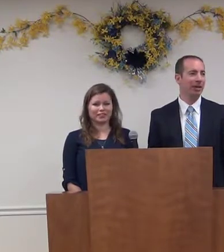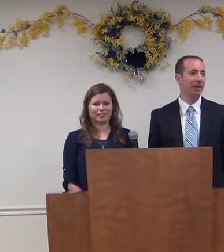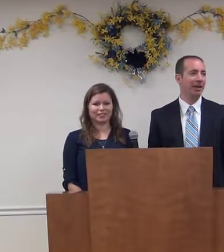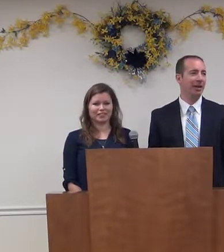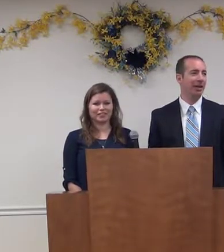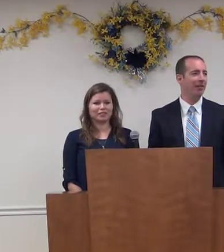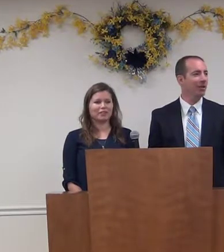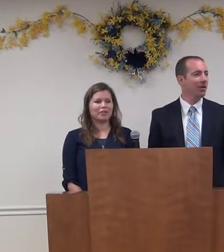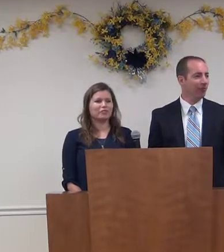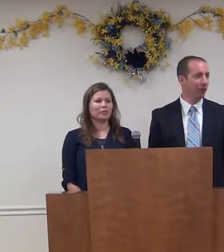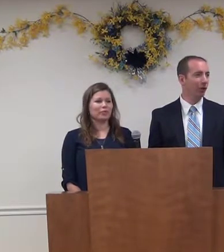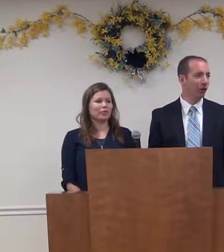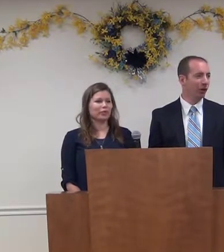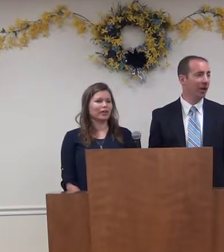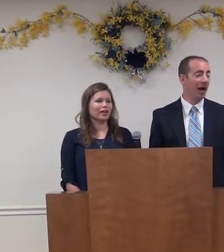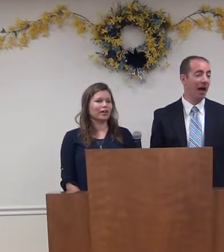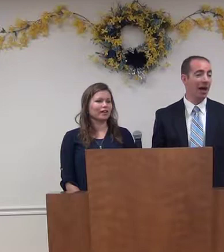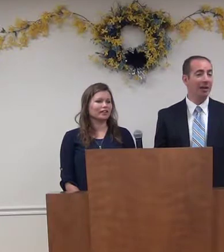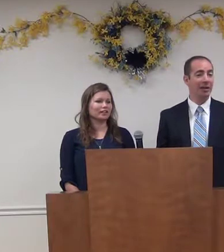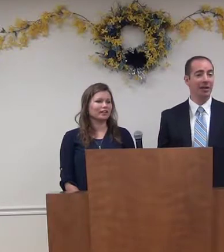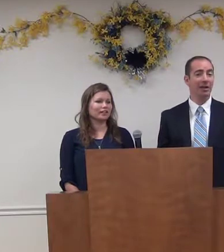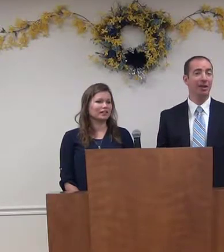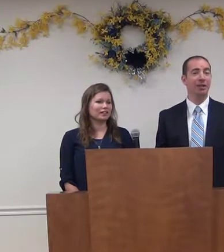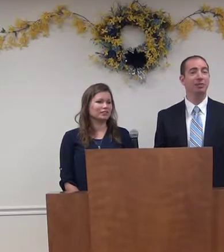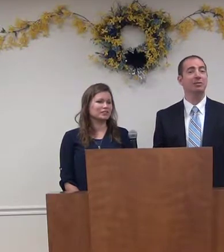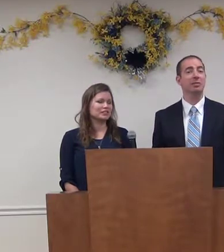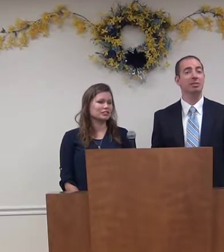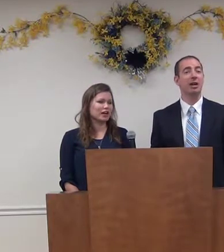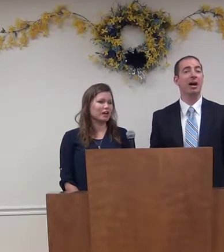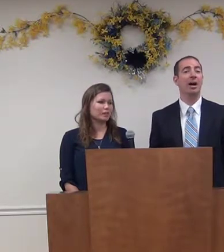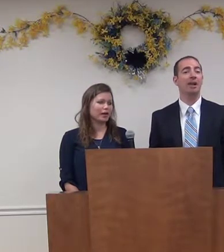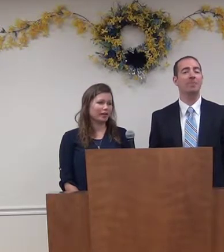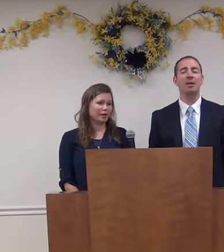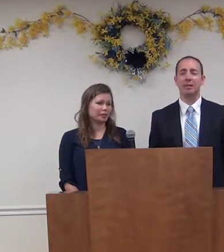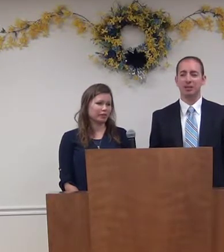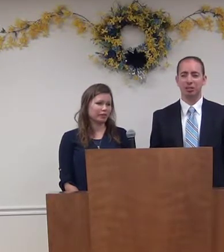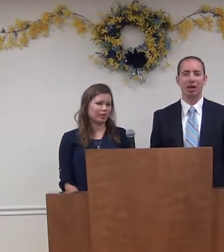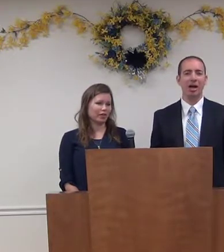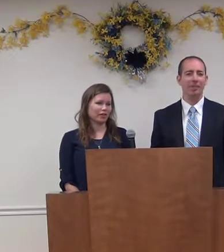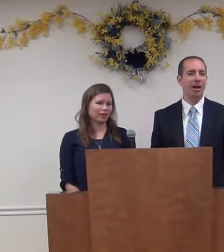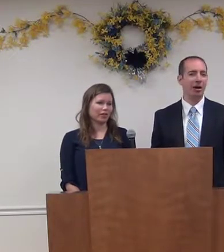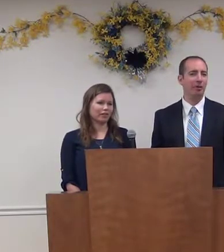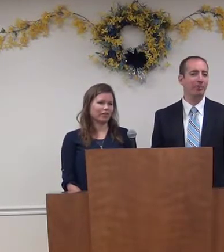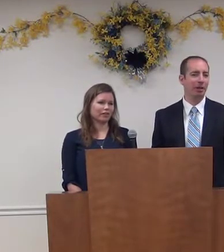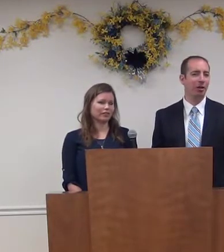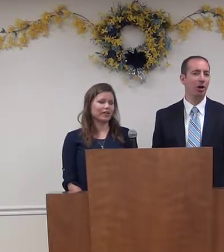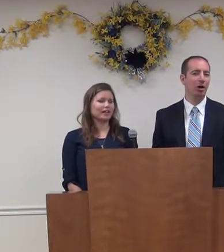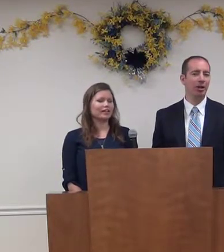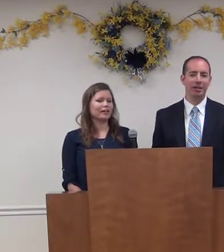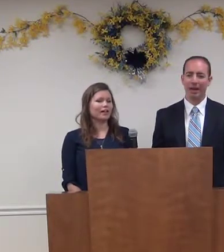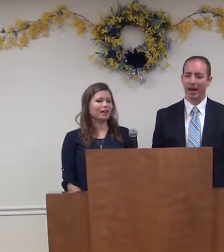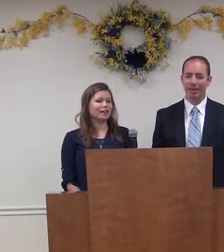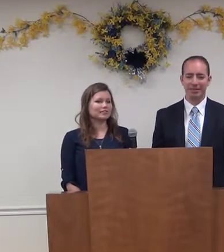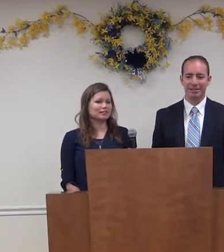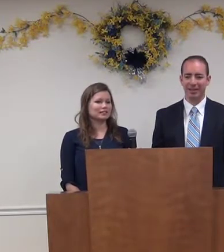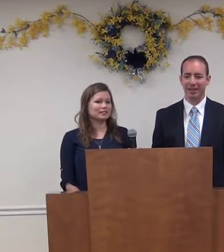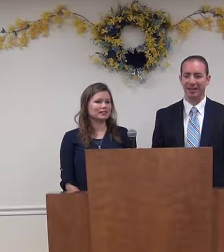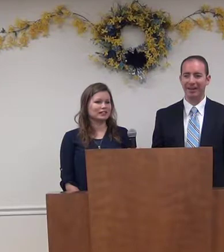give. For God hears each time, each time I hunger come, God sees